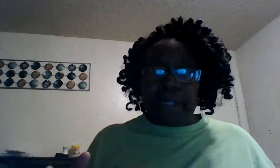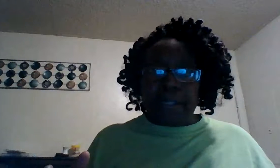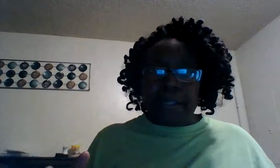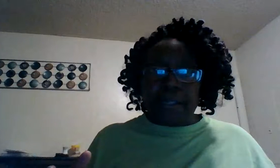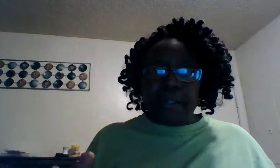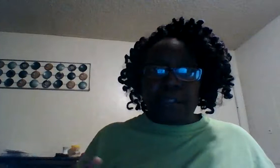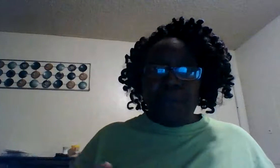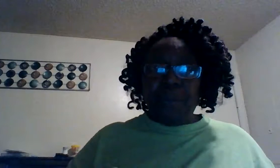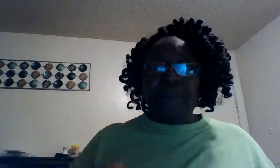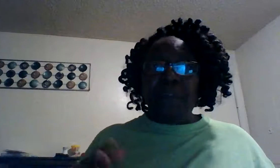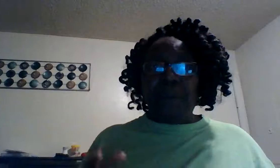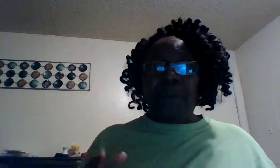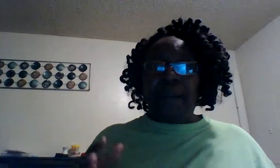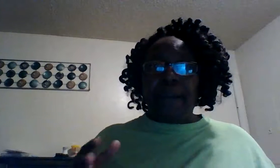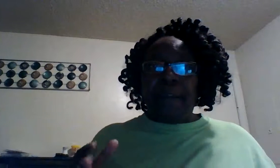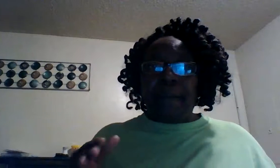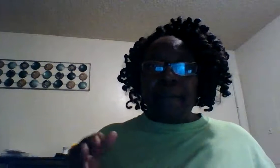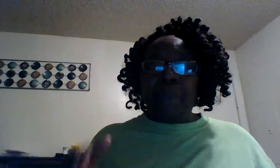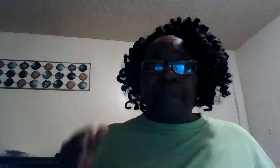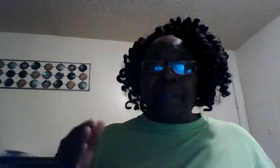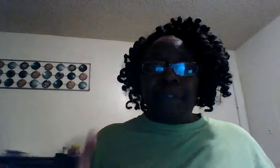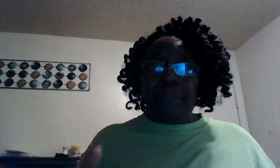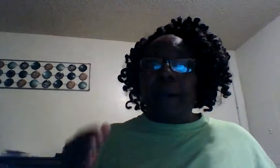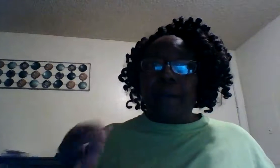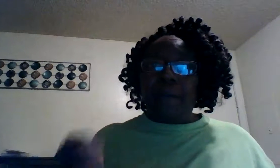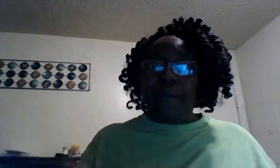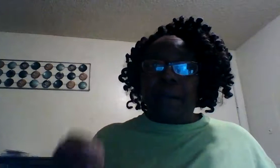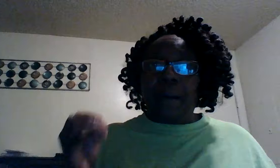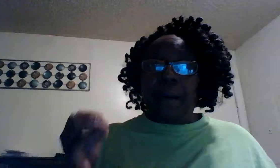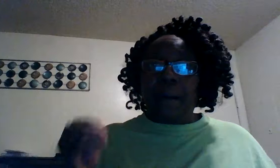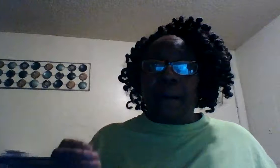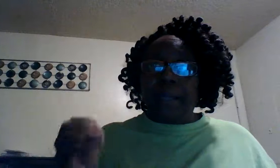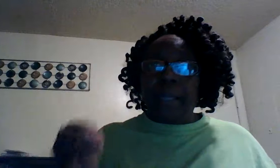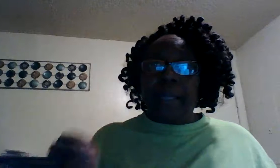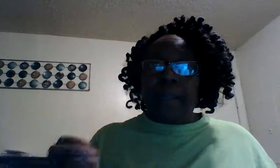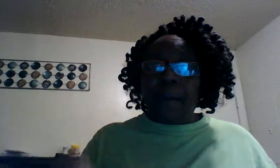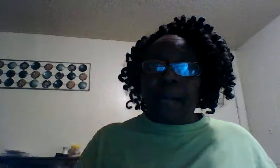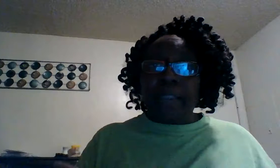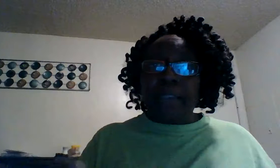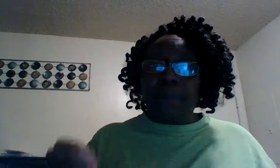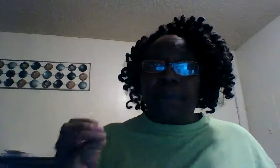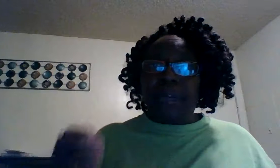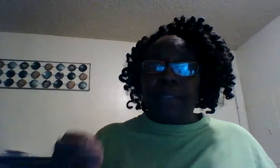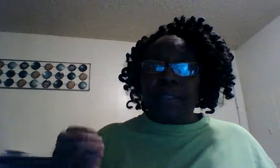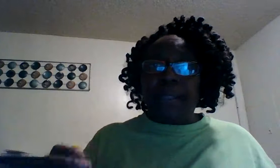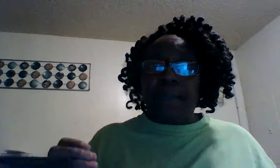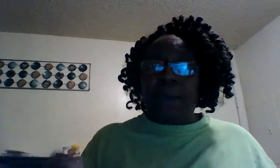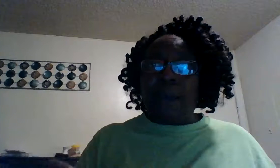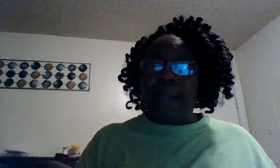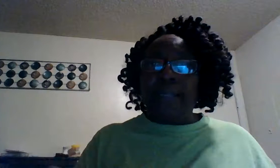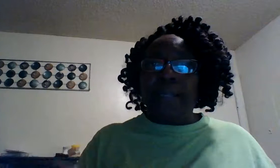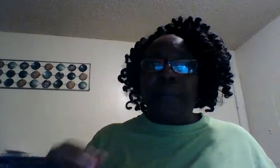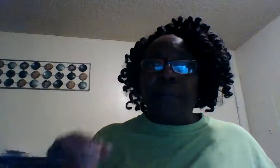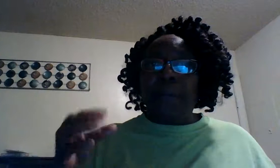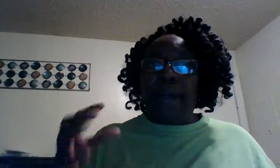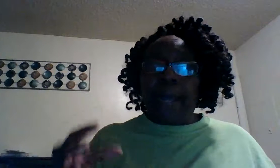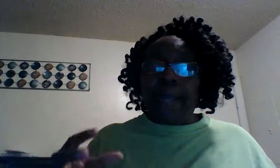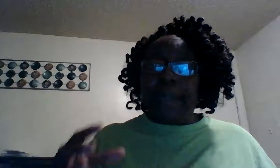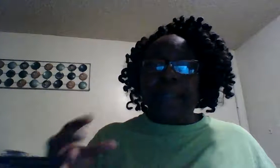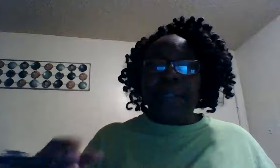so with your when you are in christ with us in christ and we are anchored in